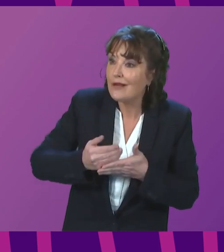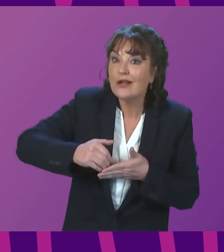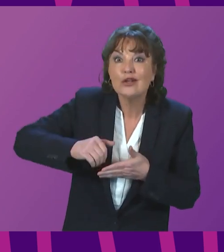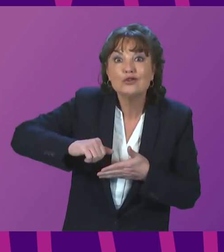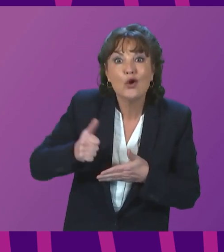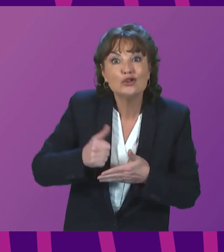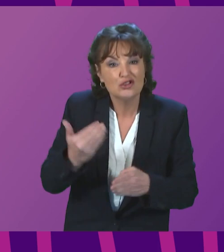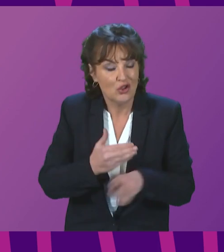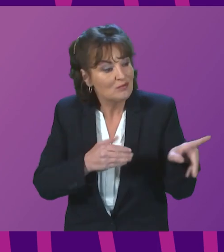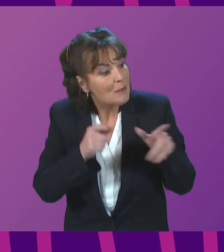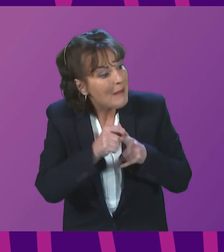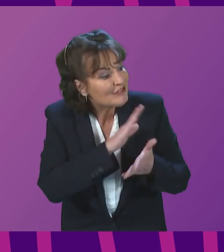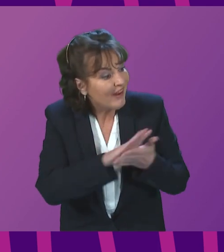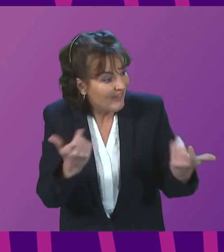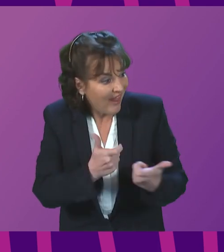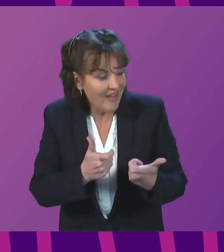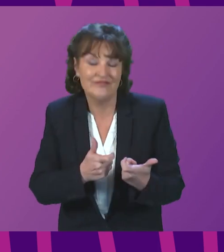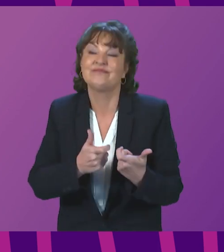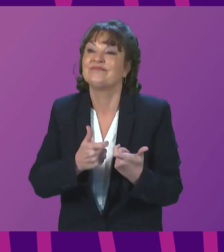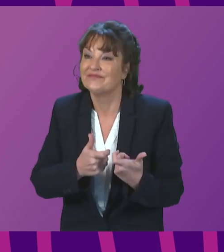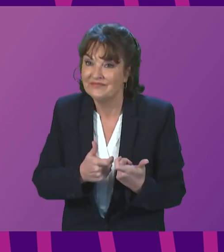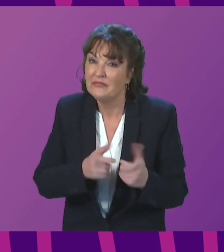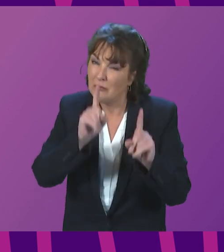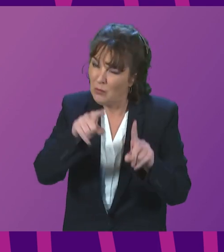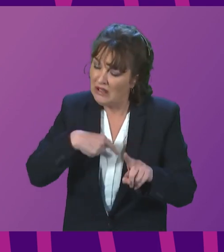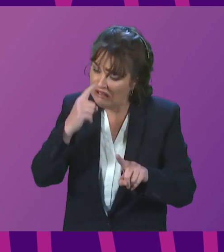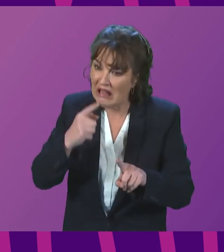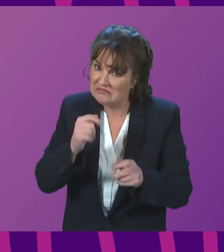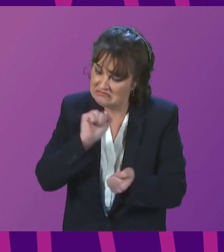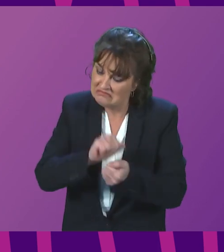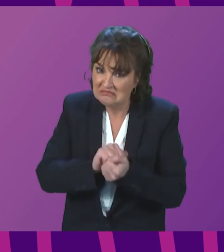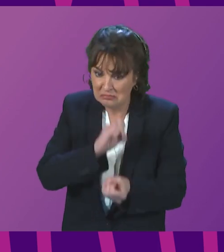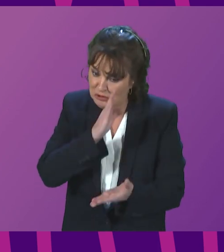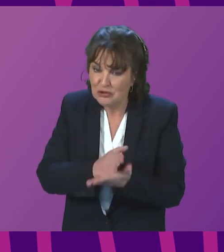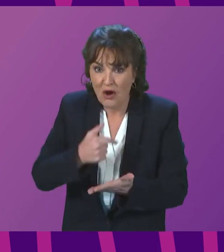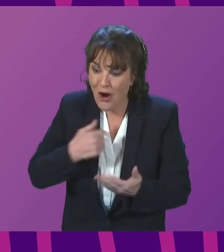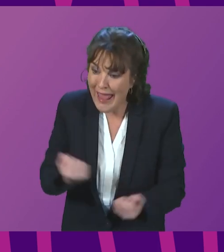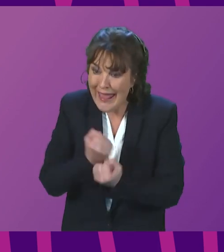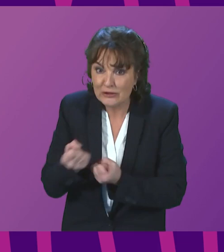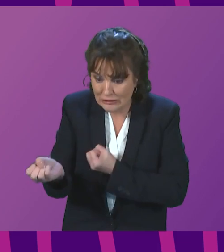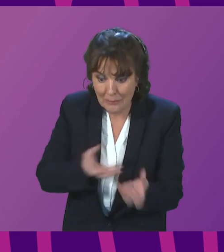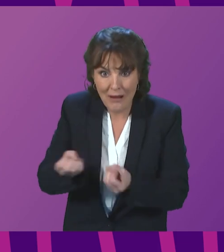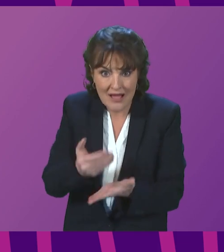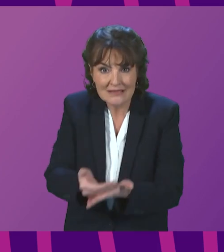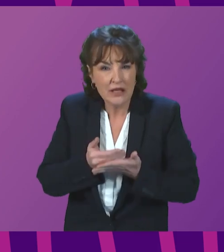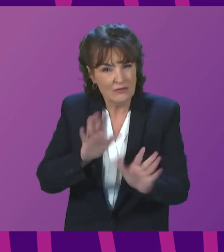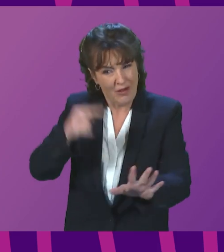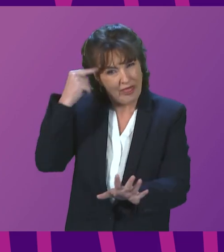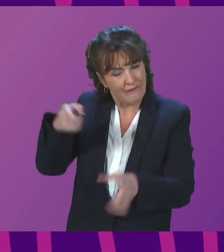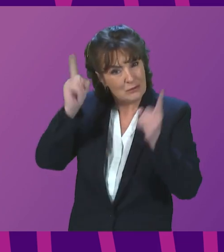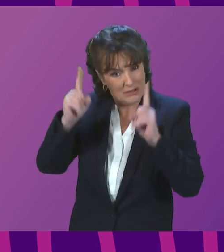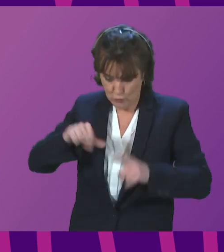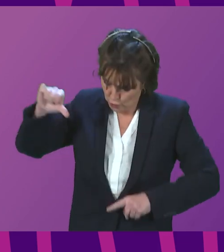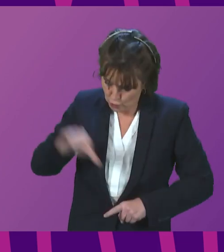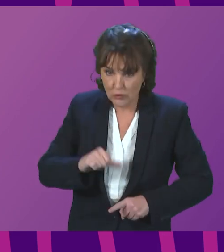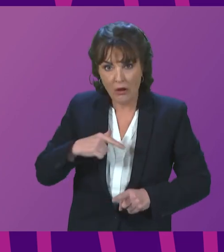protect Scottish jobs and we can secure our energy supply. First Minister, surely now is the time to maximise oil and gas production in